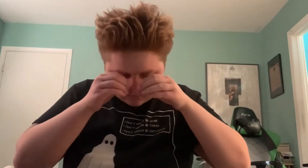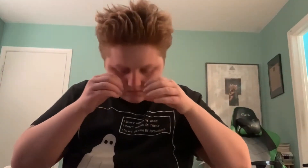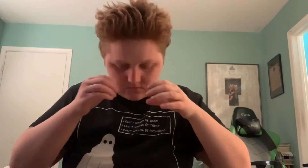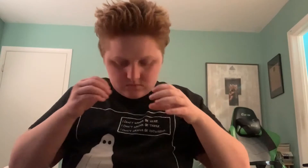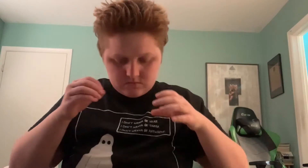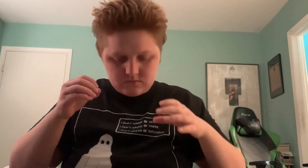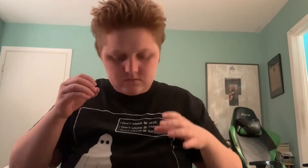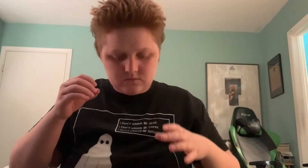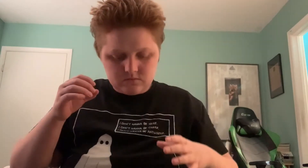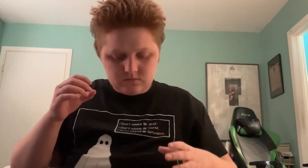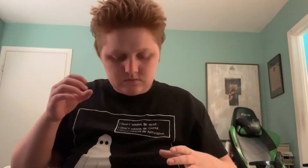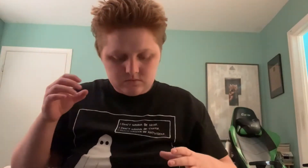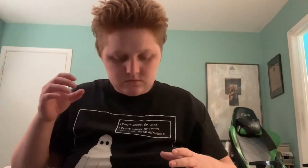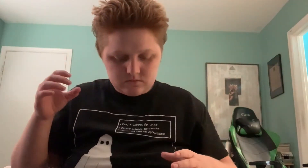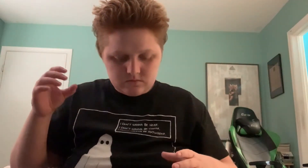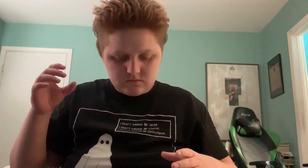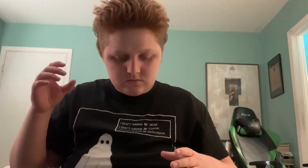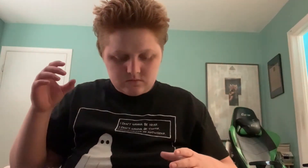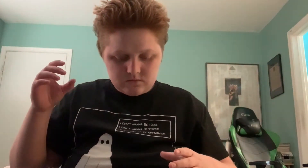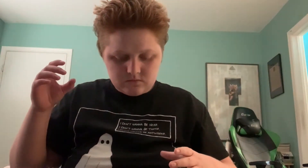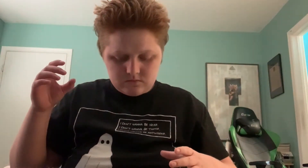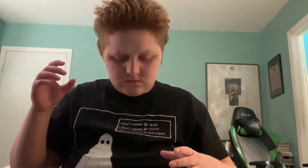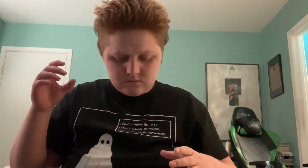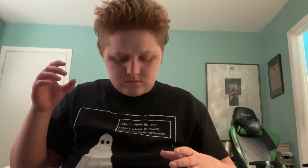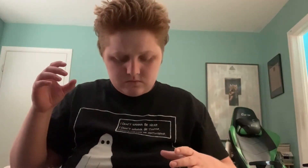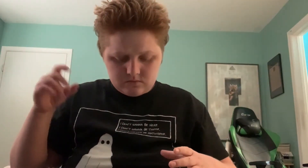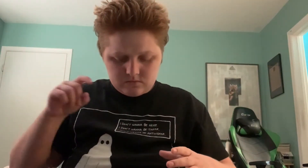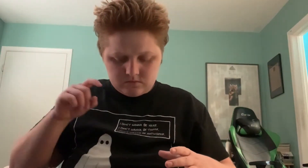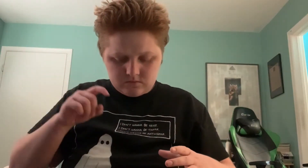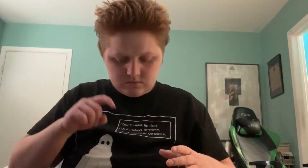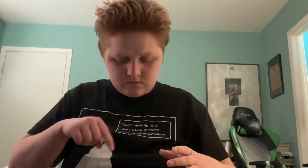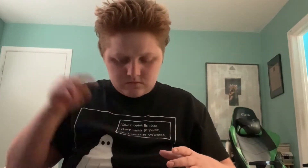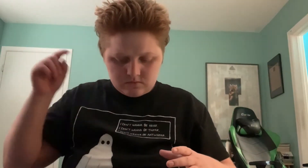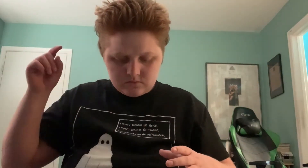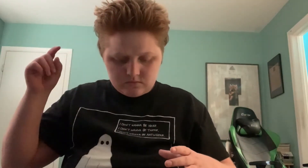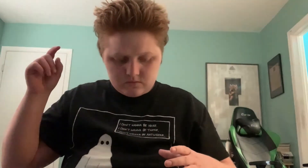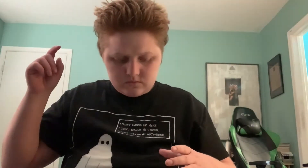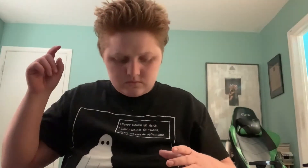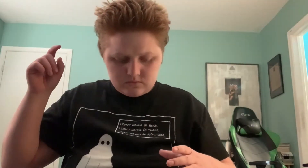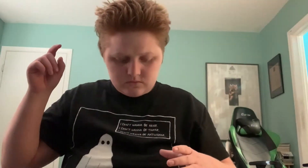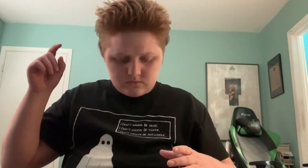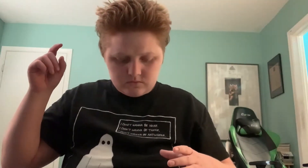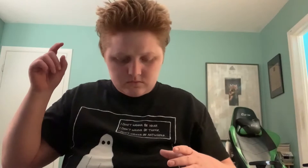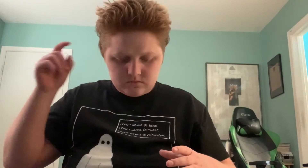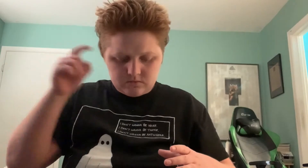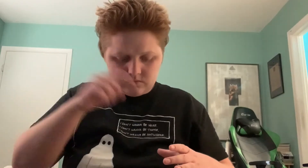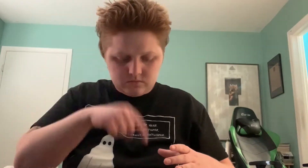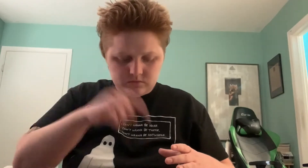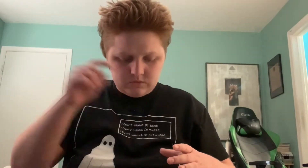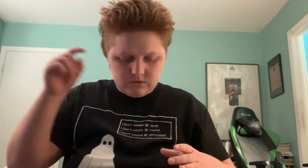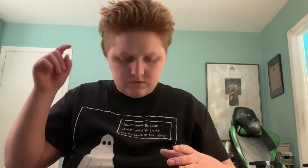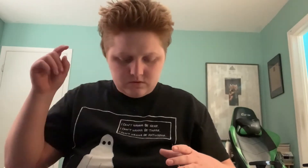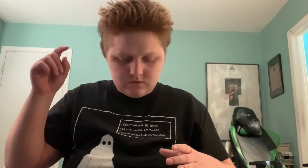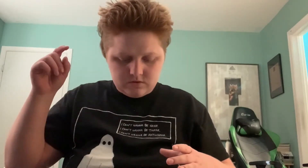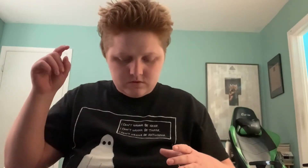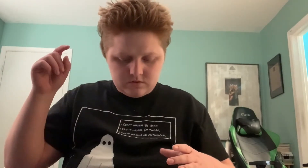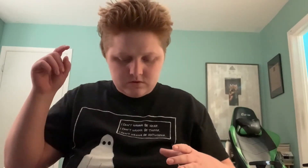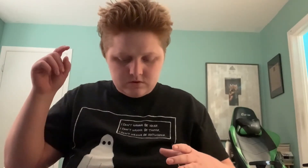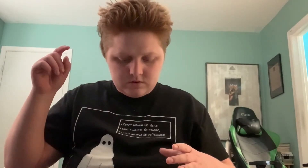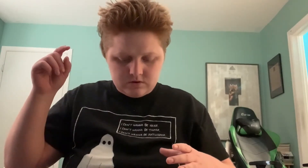and then uh i try to stretch my back out after being hunched in front of the computer like a goblin but